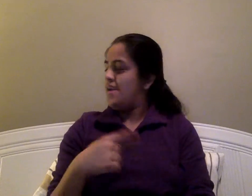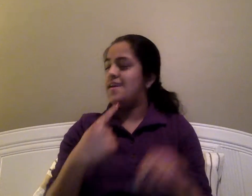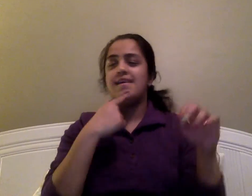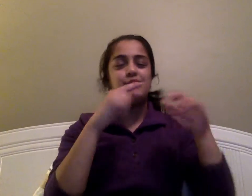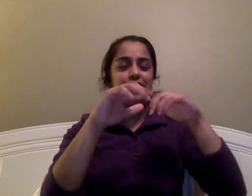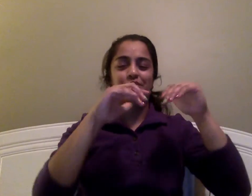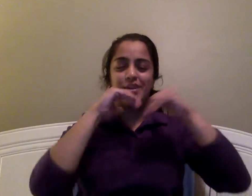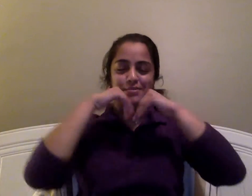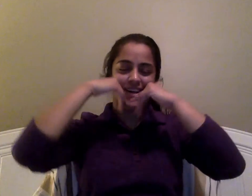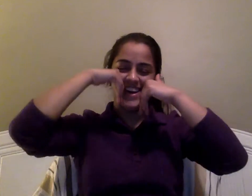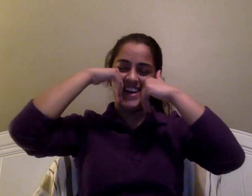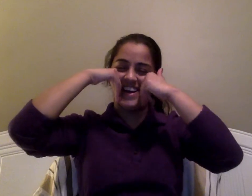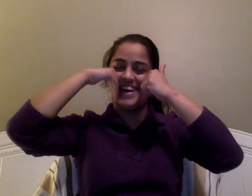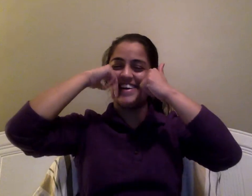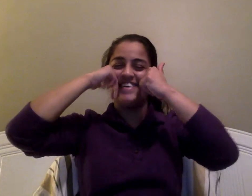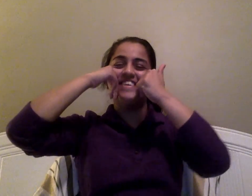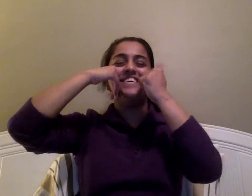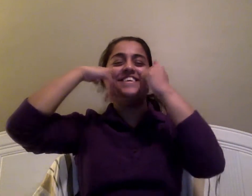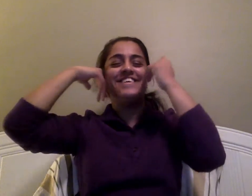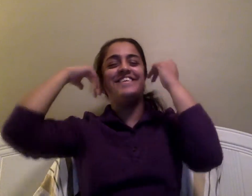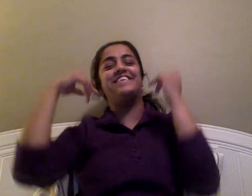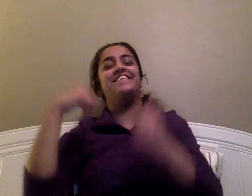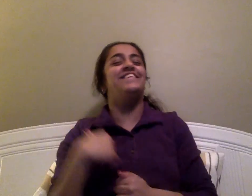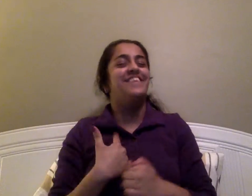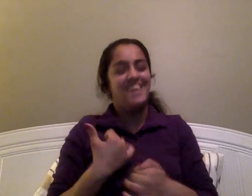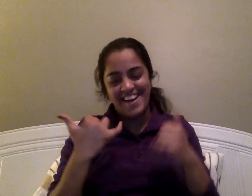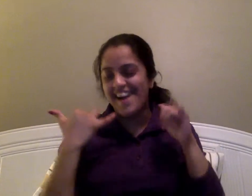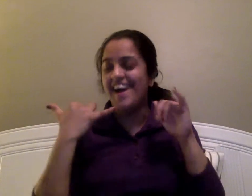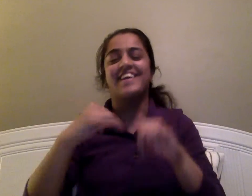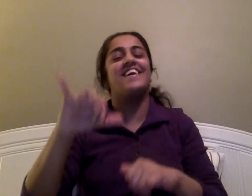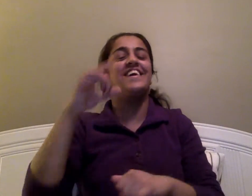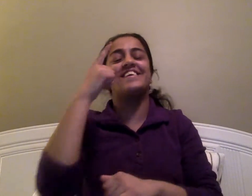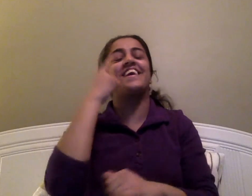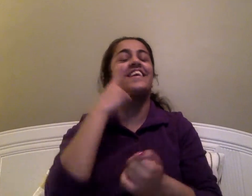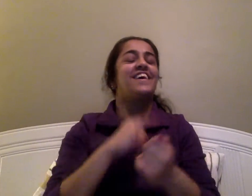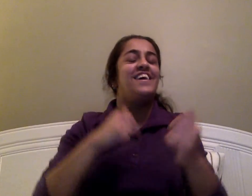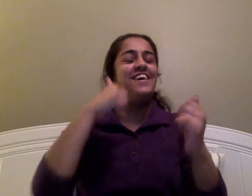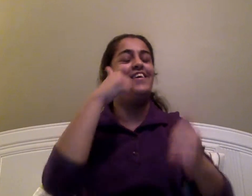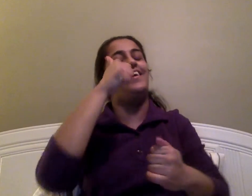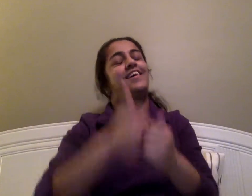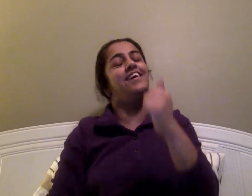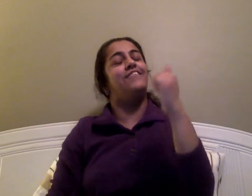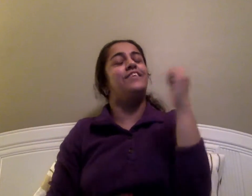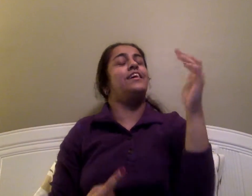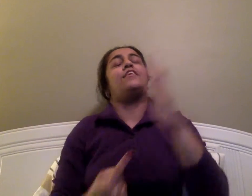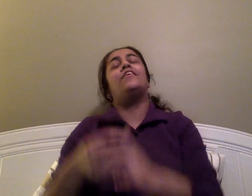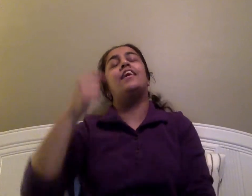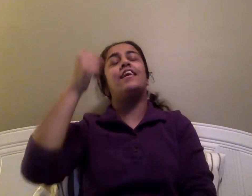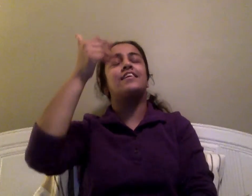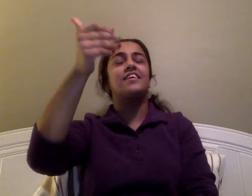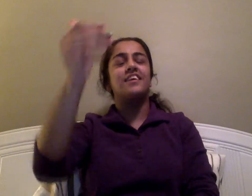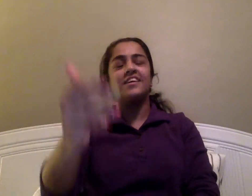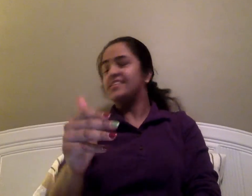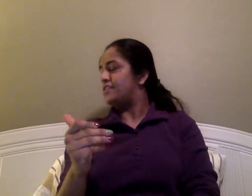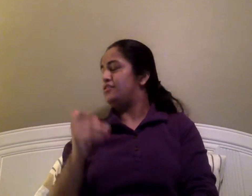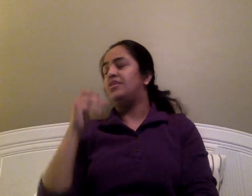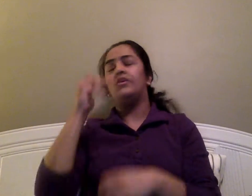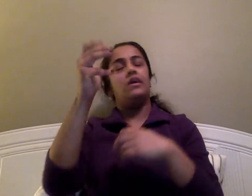I miss your smile, and I still shed a tear every once in a while,